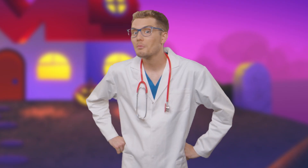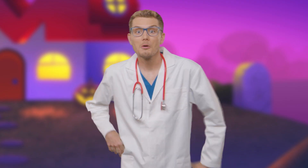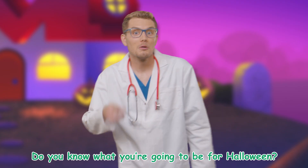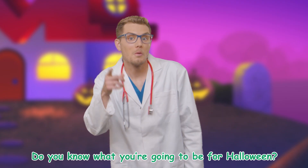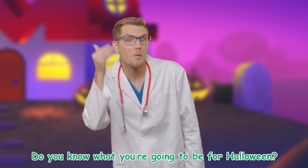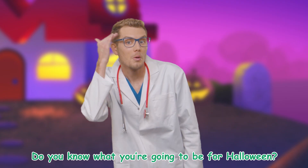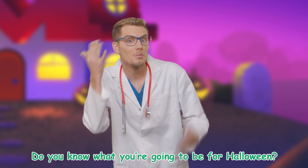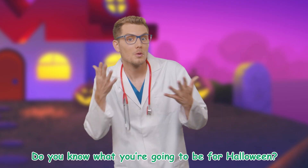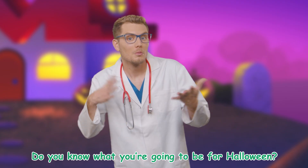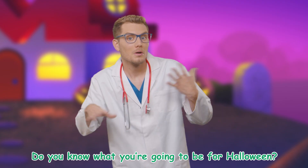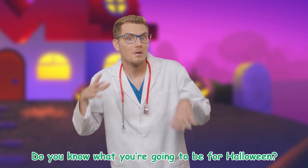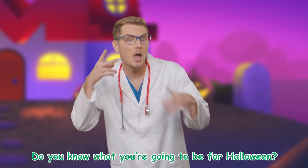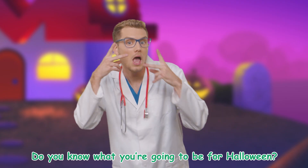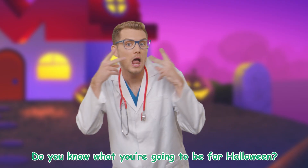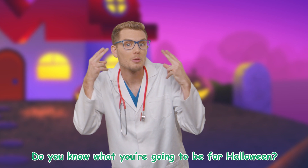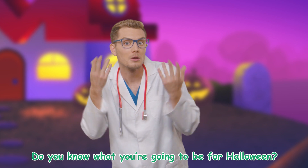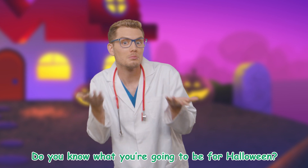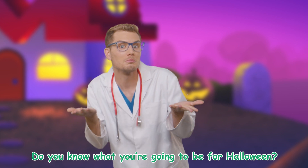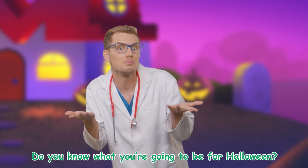Do you know what you're going to be for Halloween?